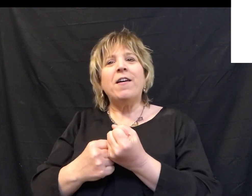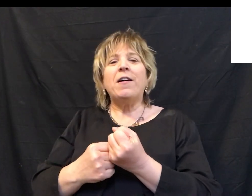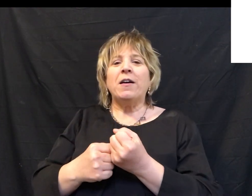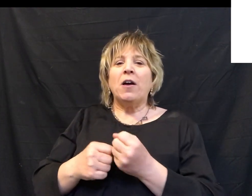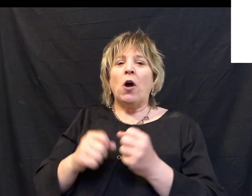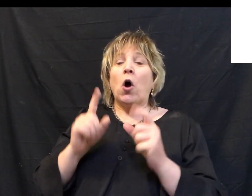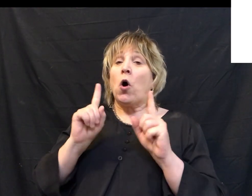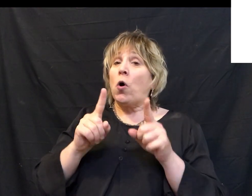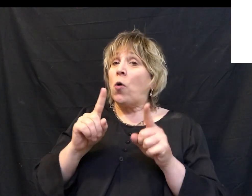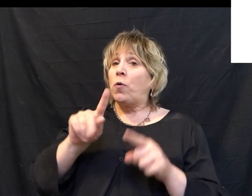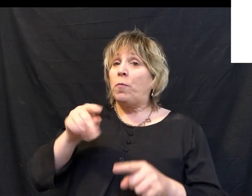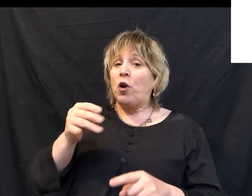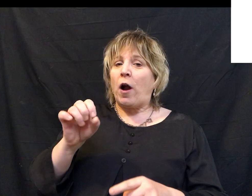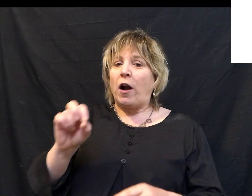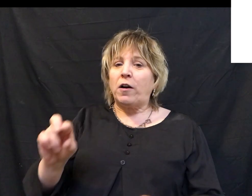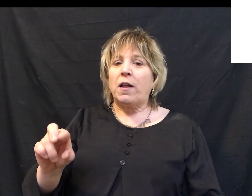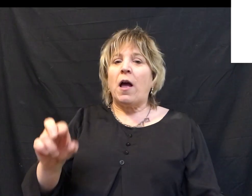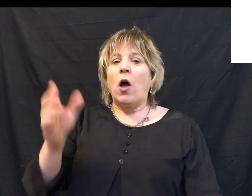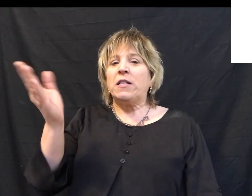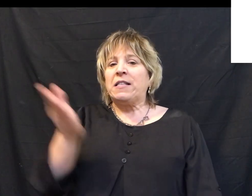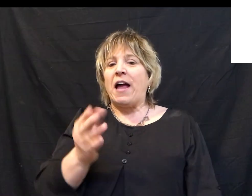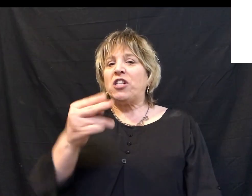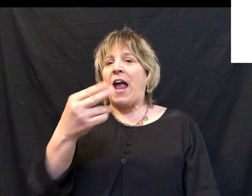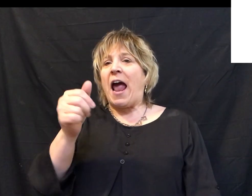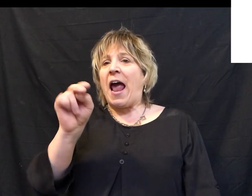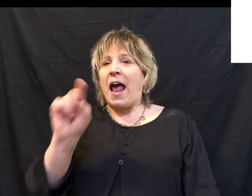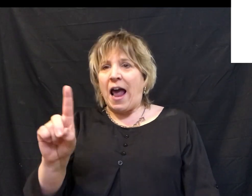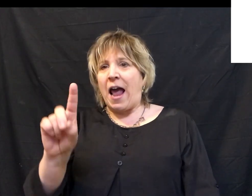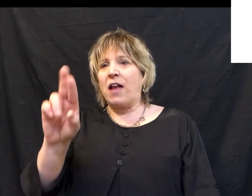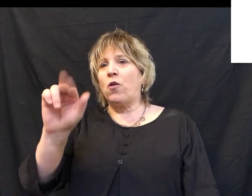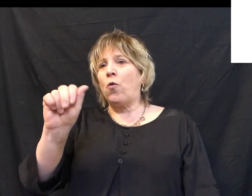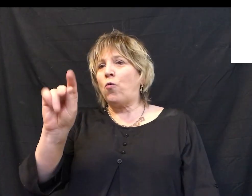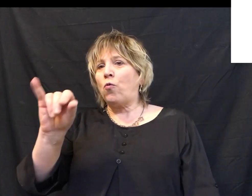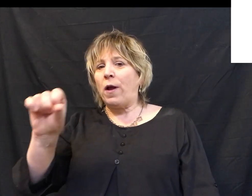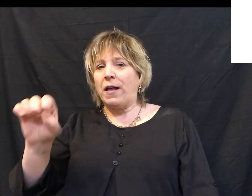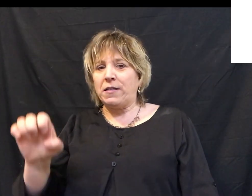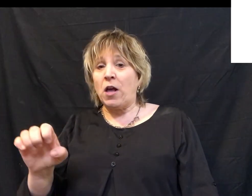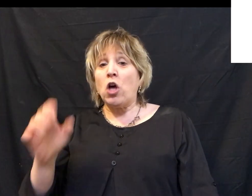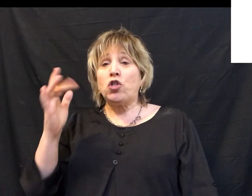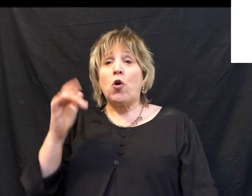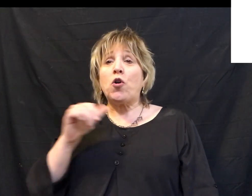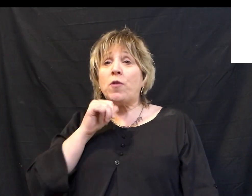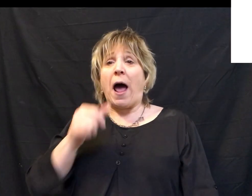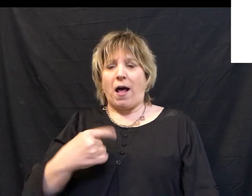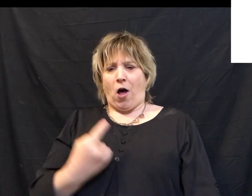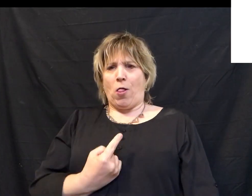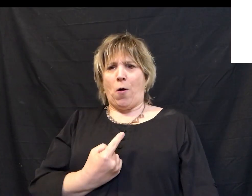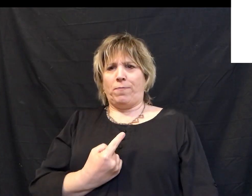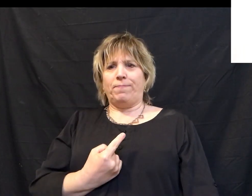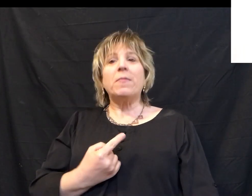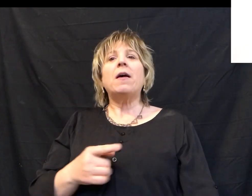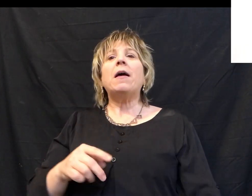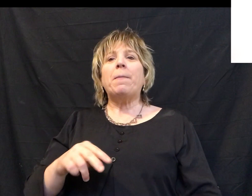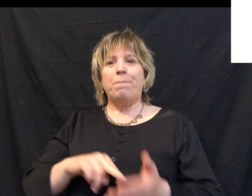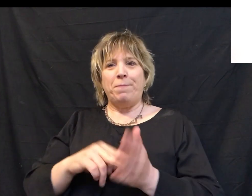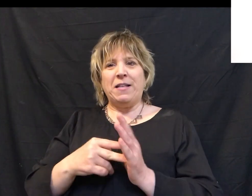would just love for you to go over to pureheart.org slash handraise. Just let us know who you are so that you don't walk alone. Not walking alone